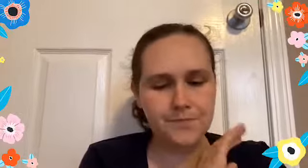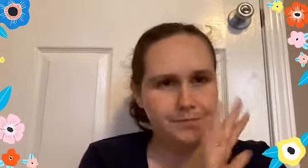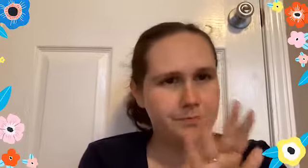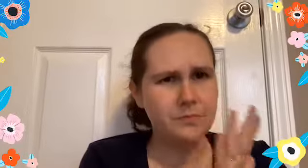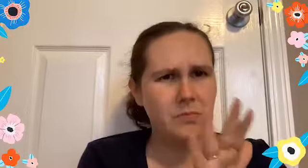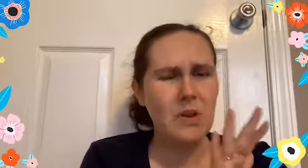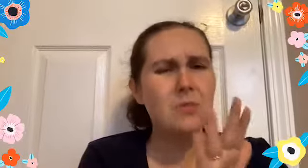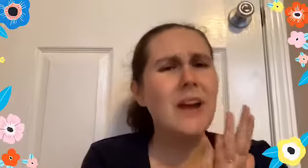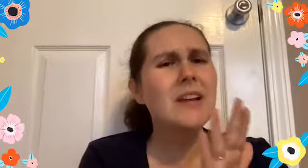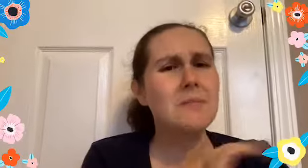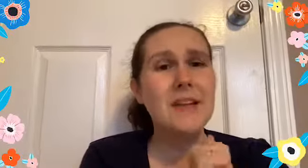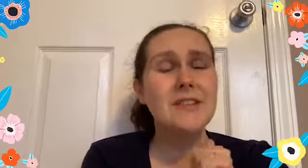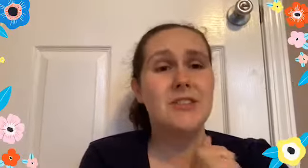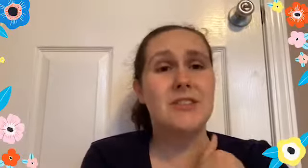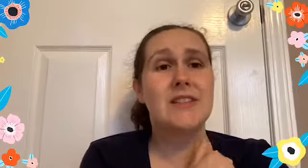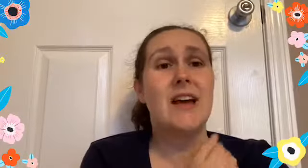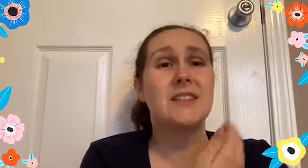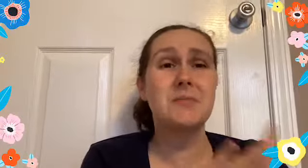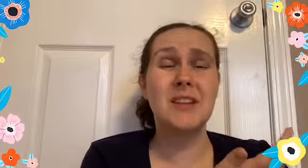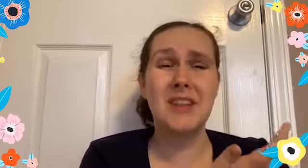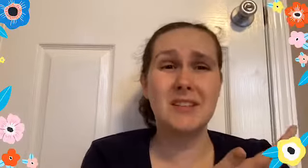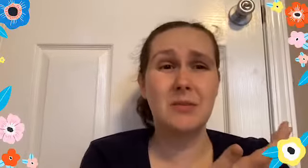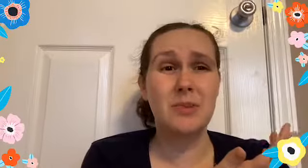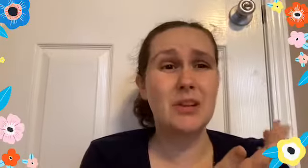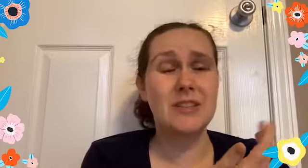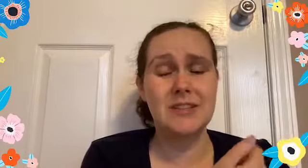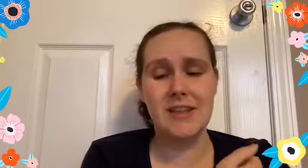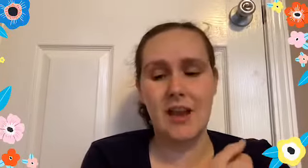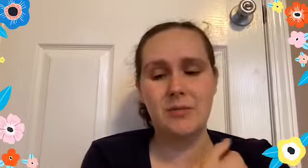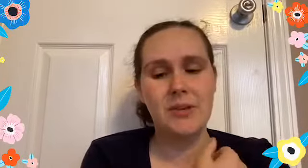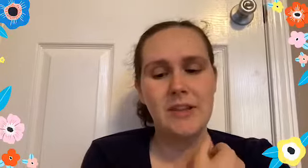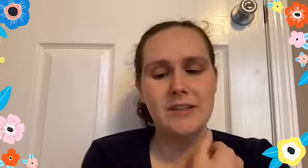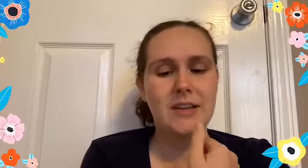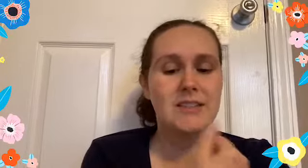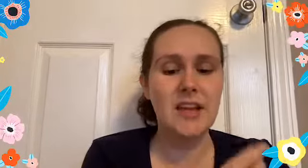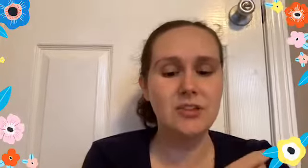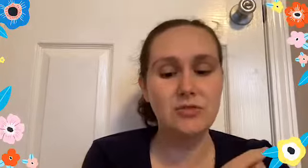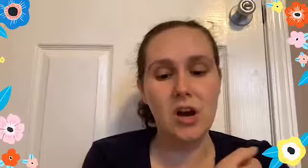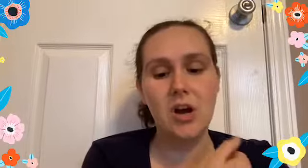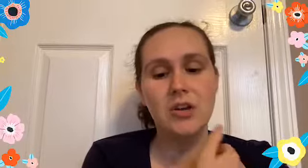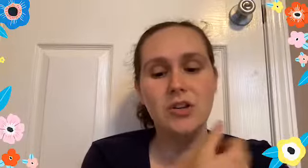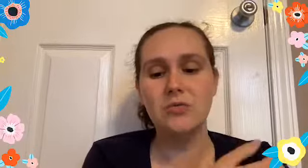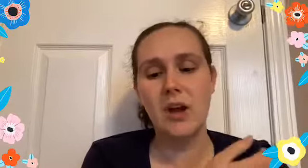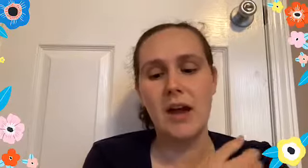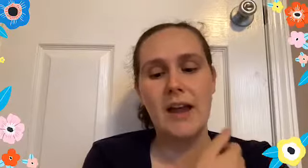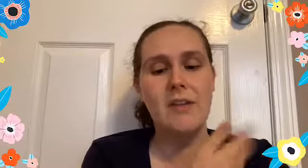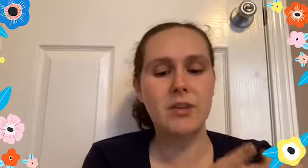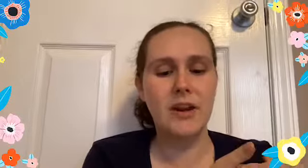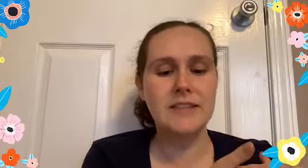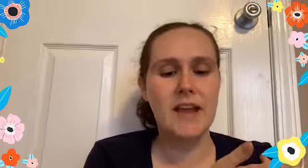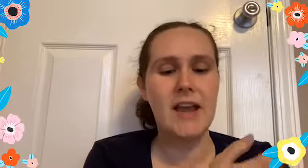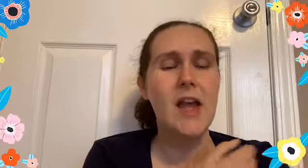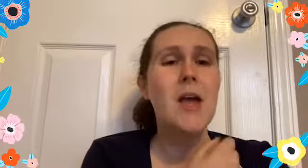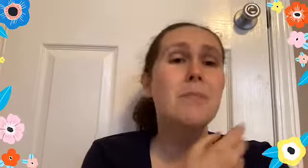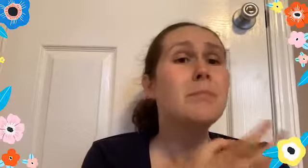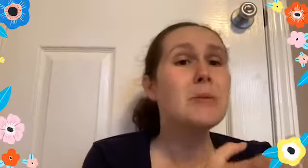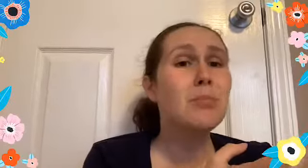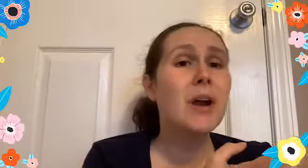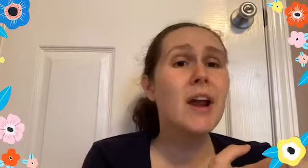writing a message inside, some of the things that would be good to say would be things like say strong, you rock, have a great day, be brave,